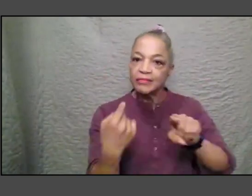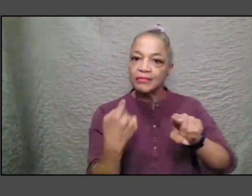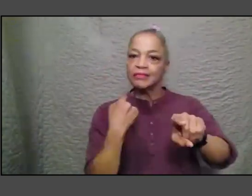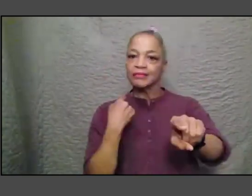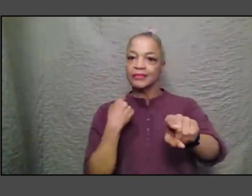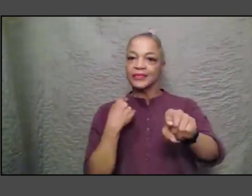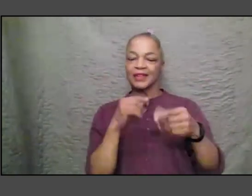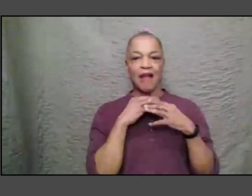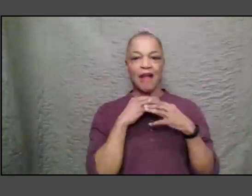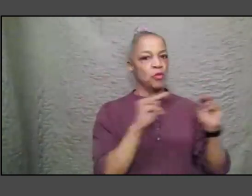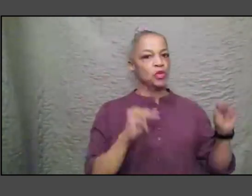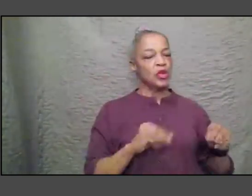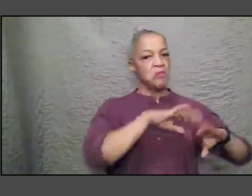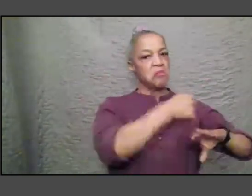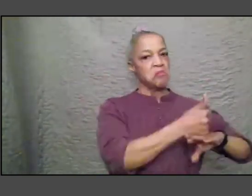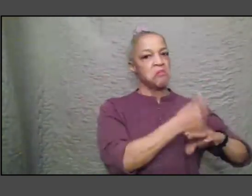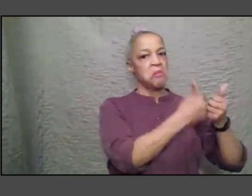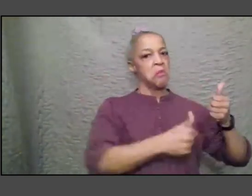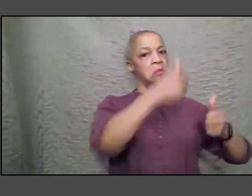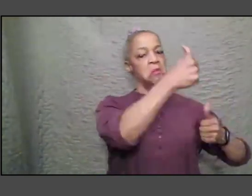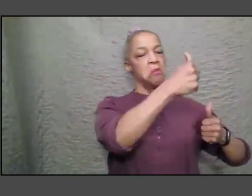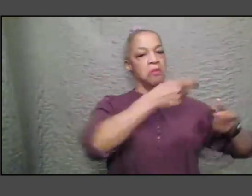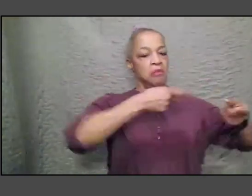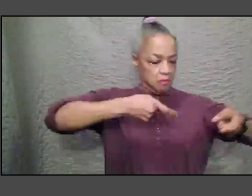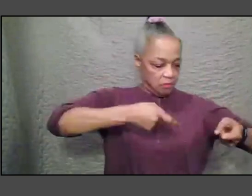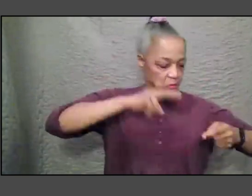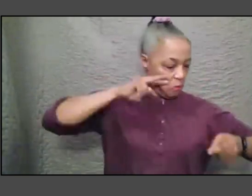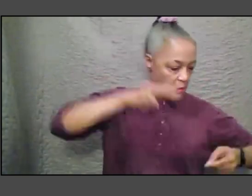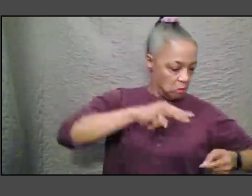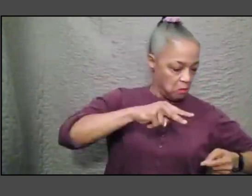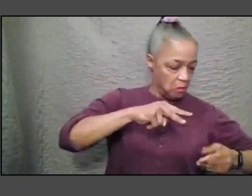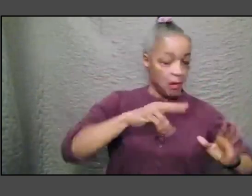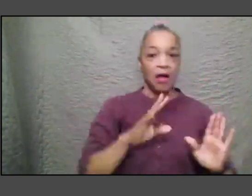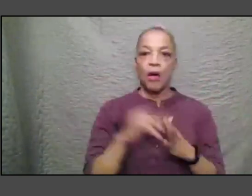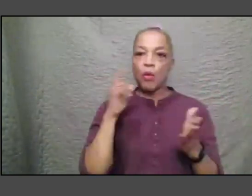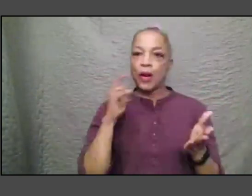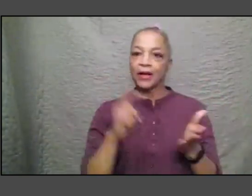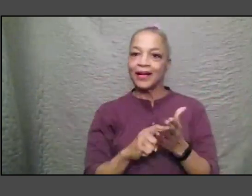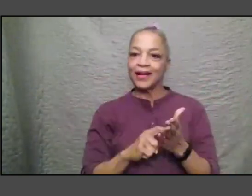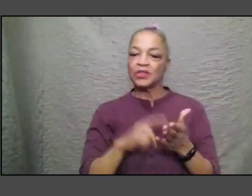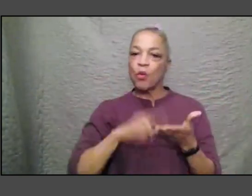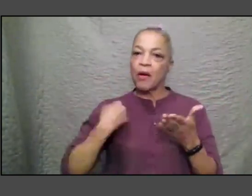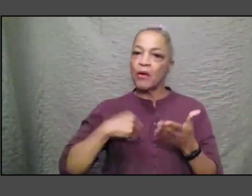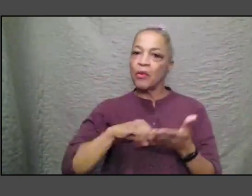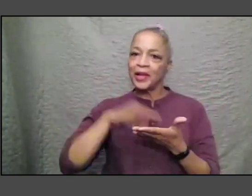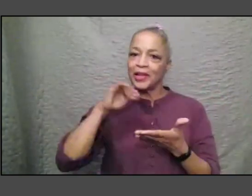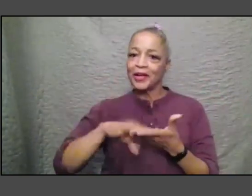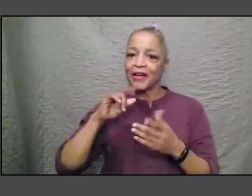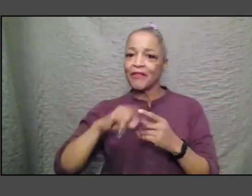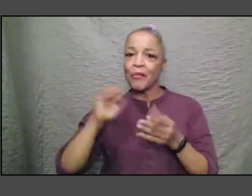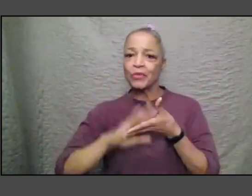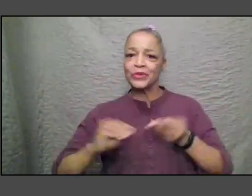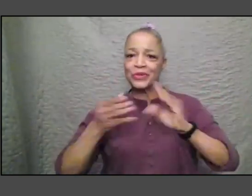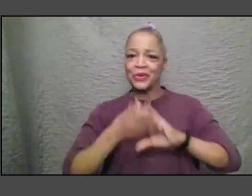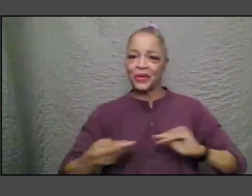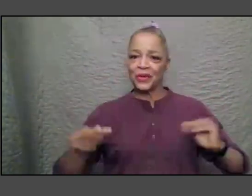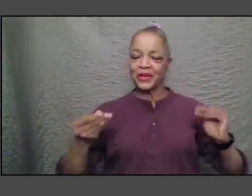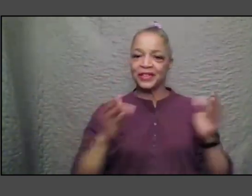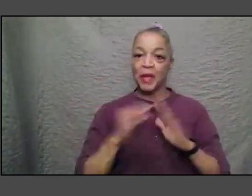high it's suddenly recognizing what are we learning from those stories of communities um and so in a